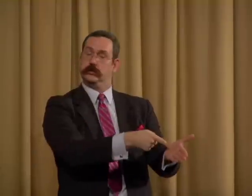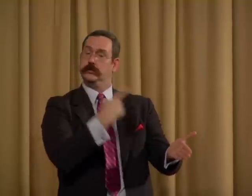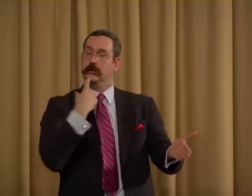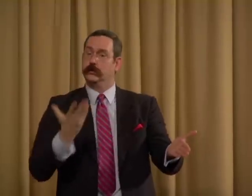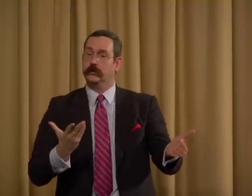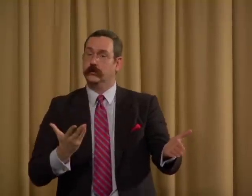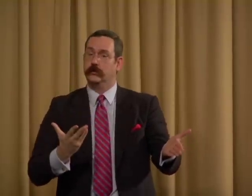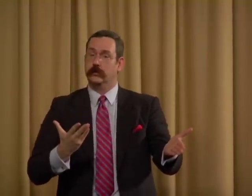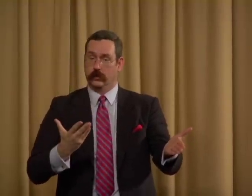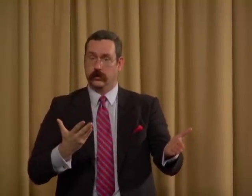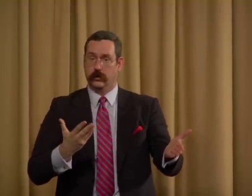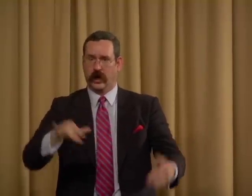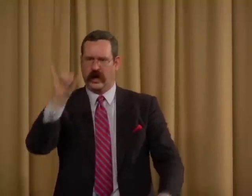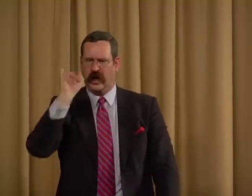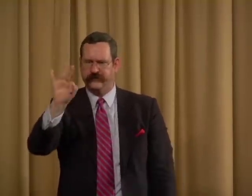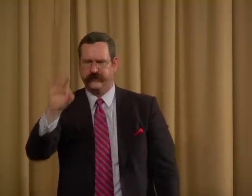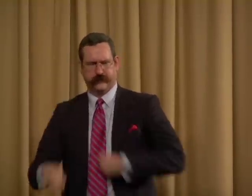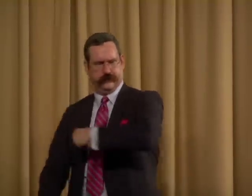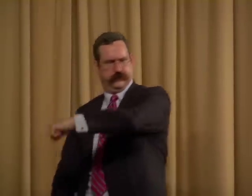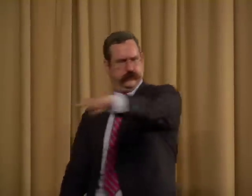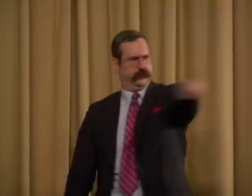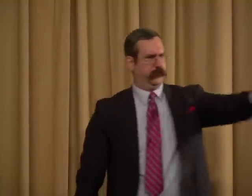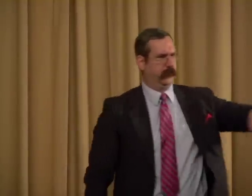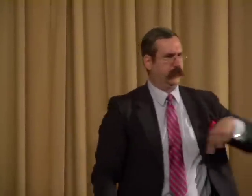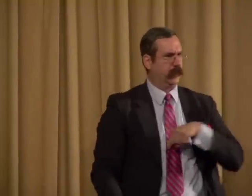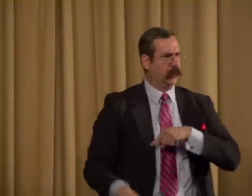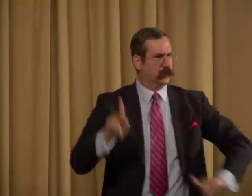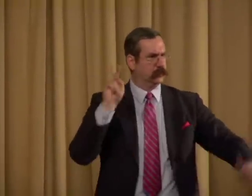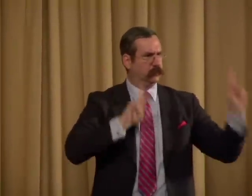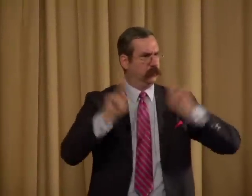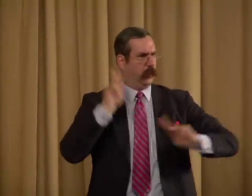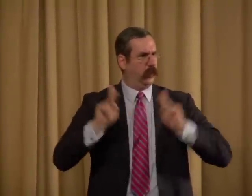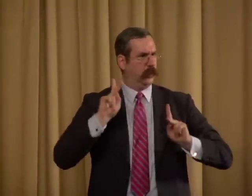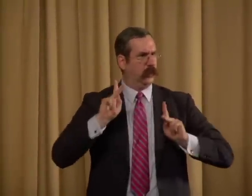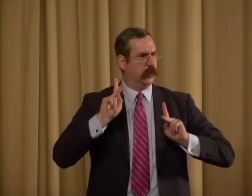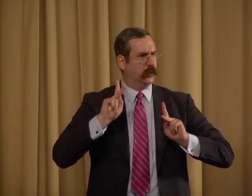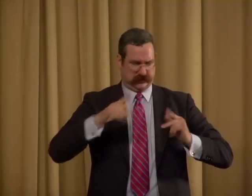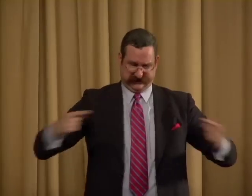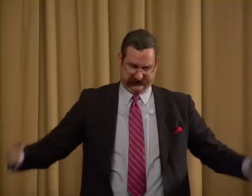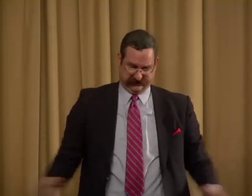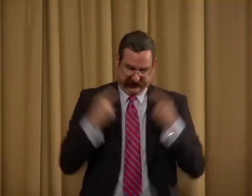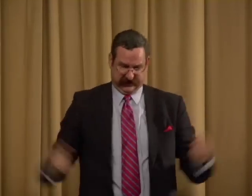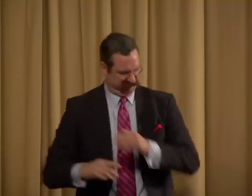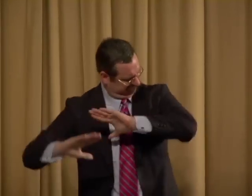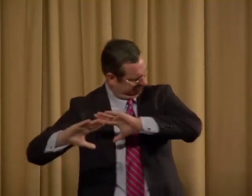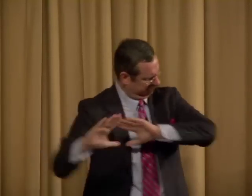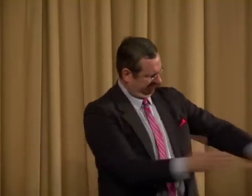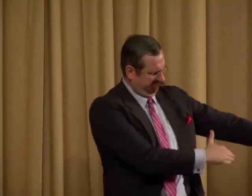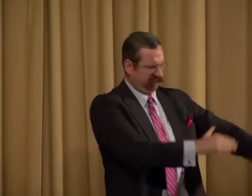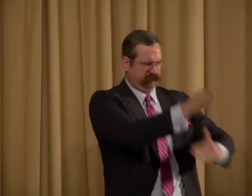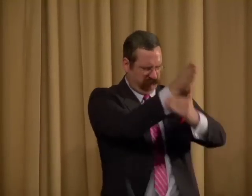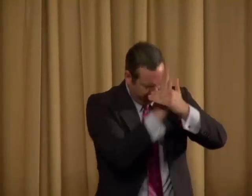14, which says, If you people are sinners,